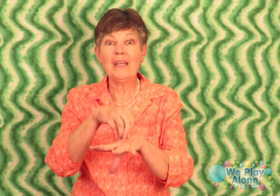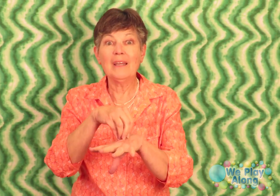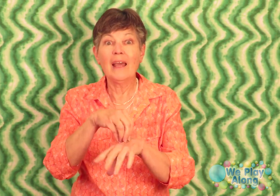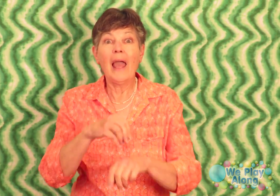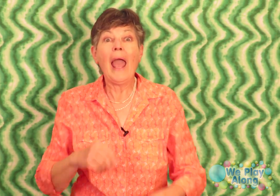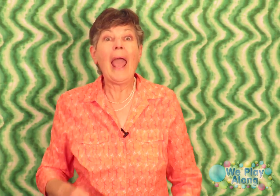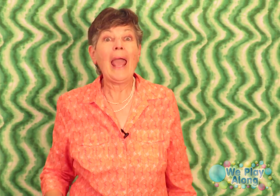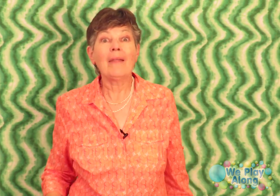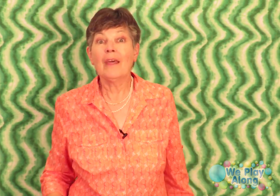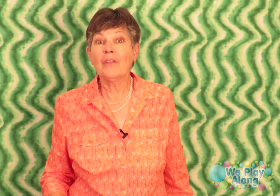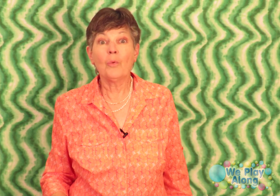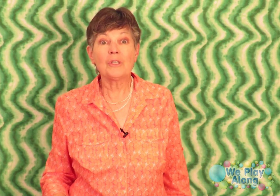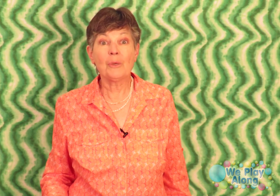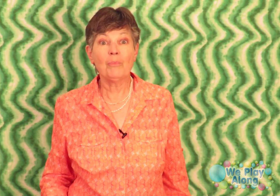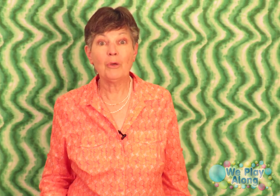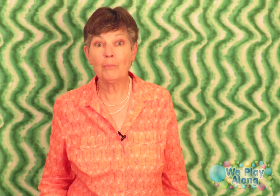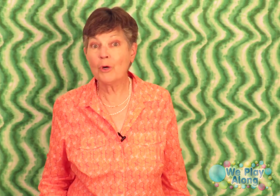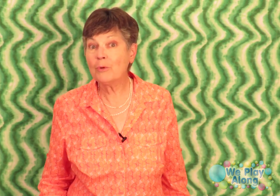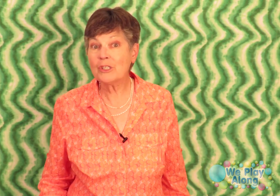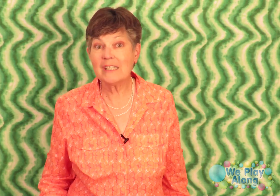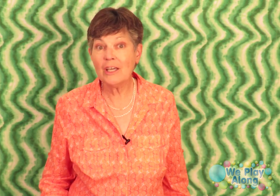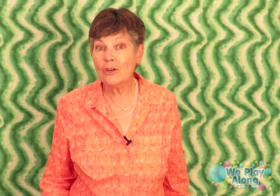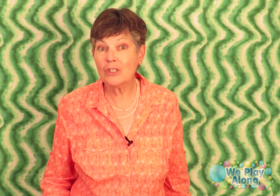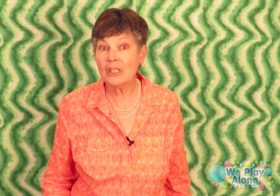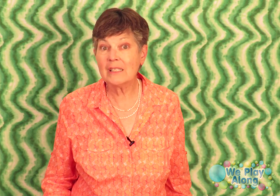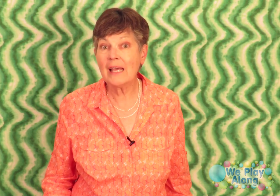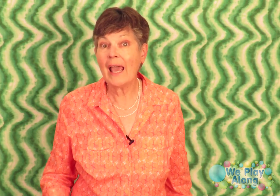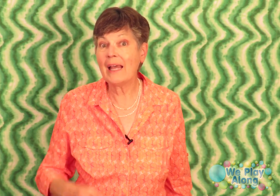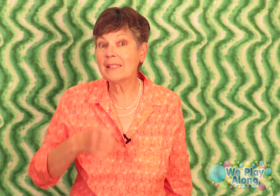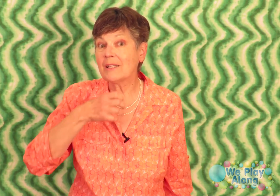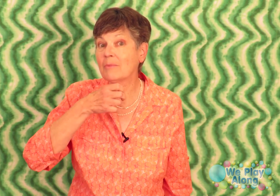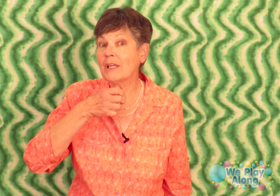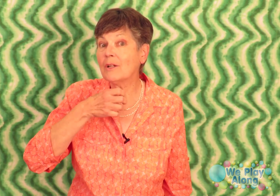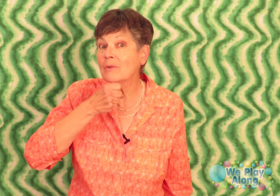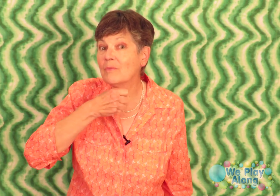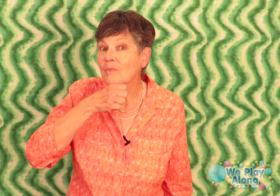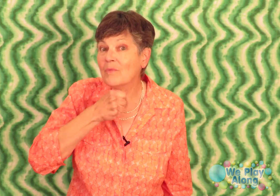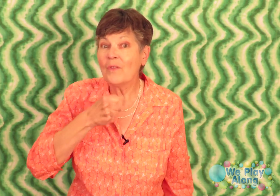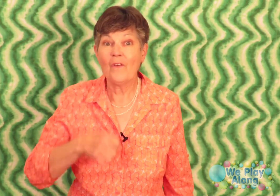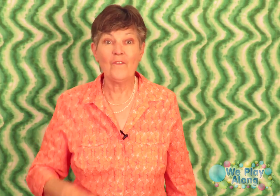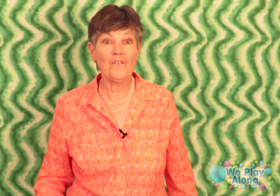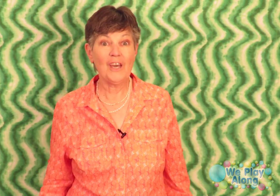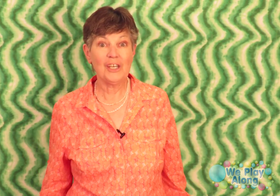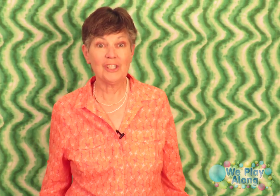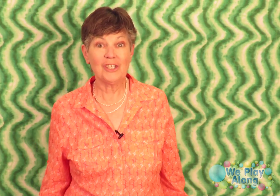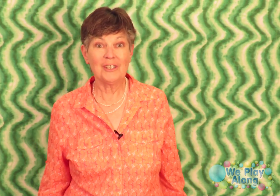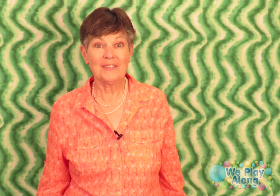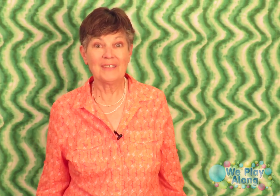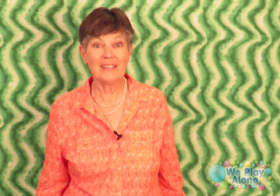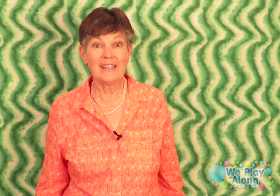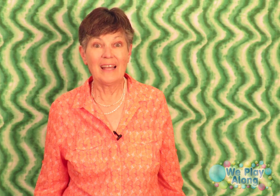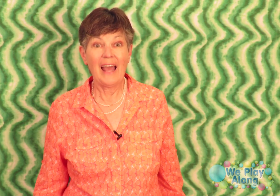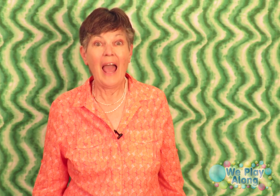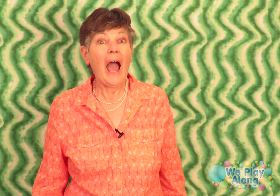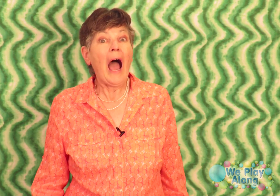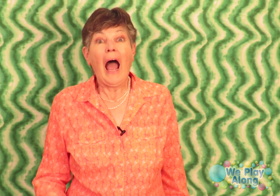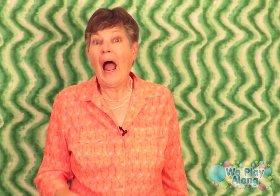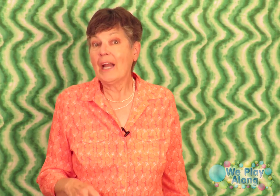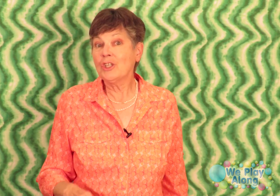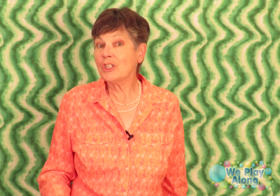and then there were some purple sea urchins and some little fish I took